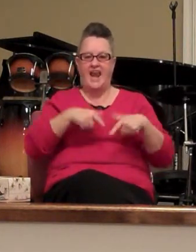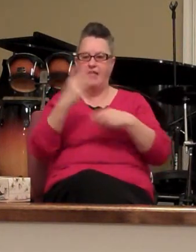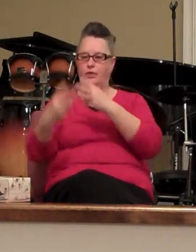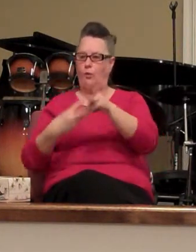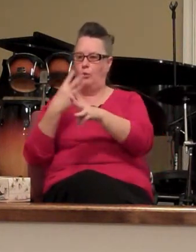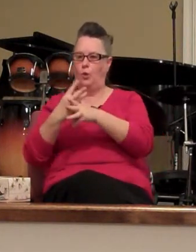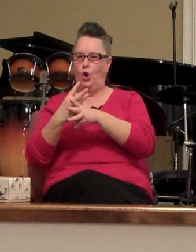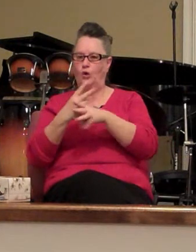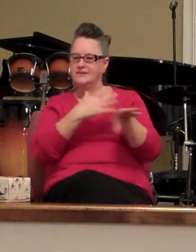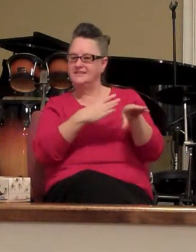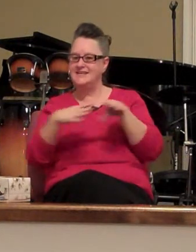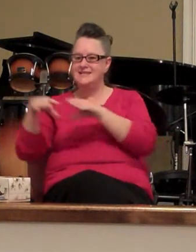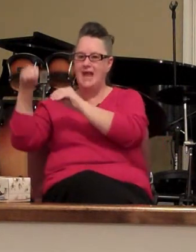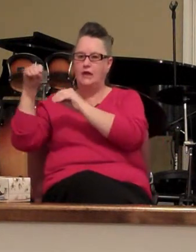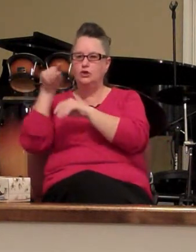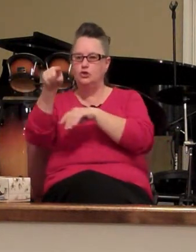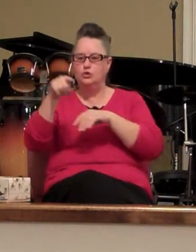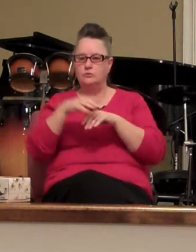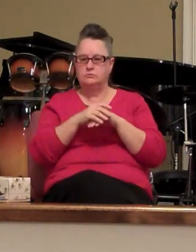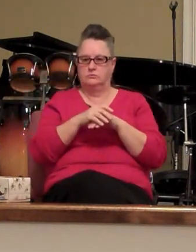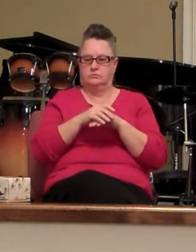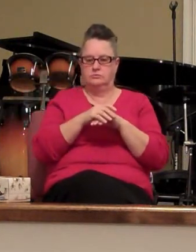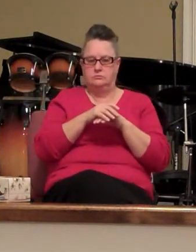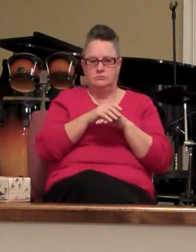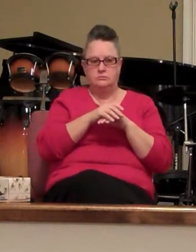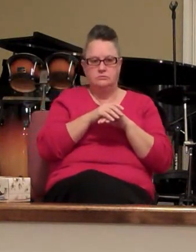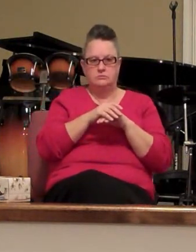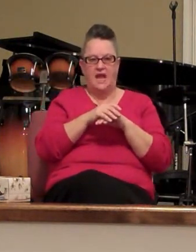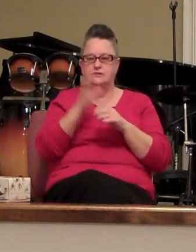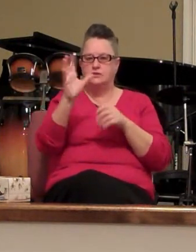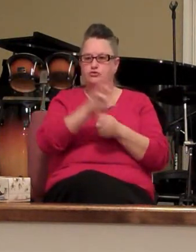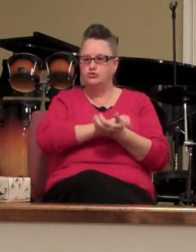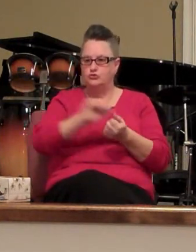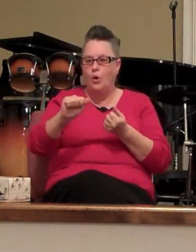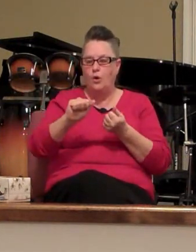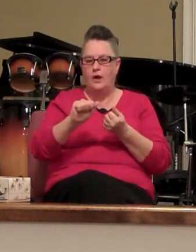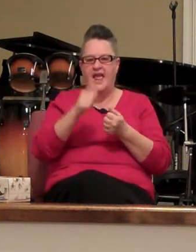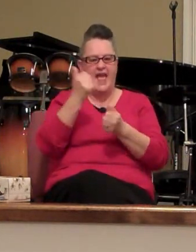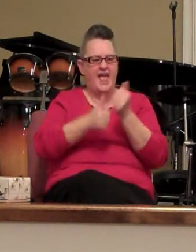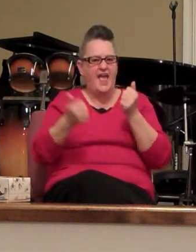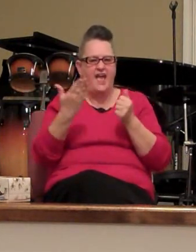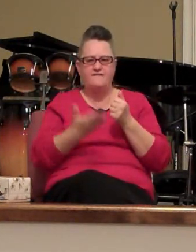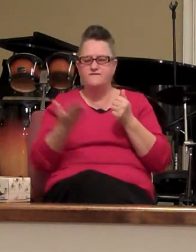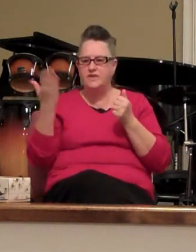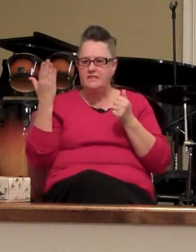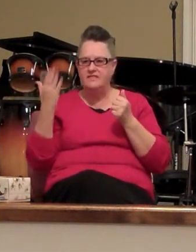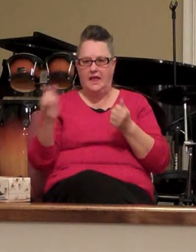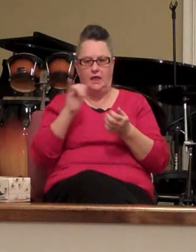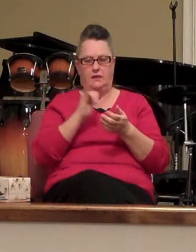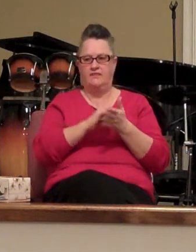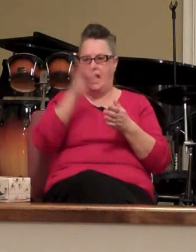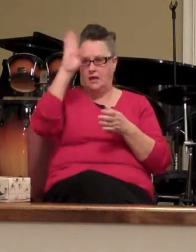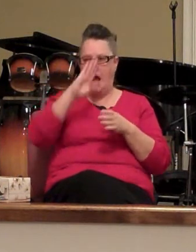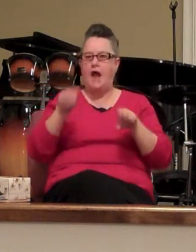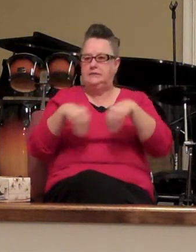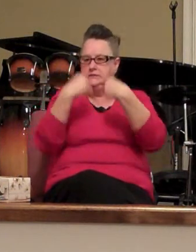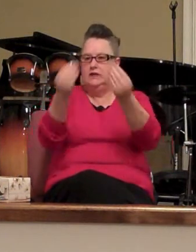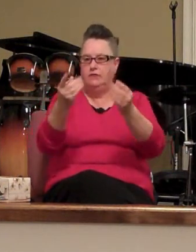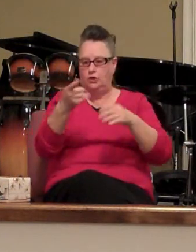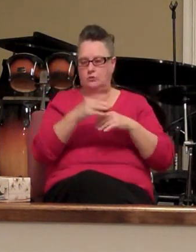take you consume you and destroy every ounce of God that you got in your